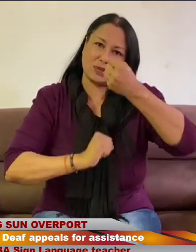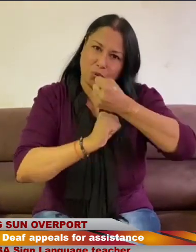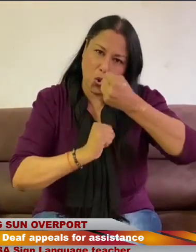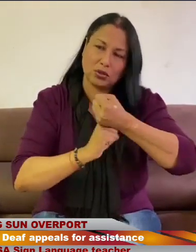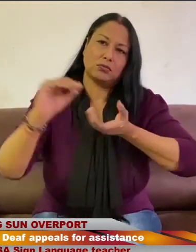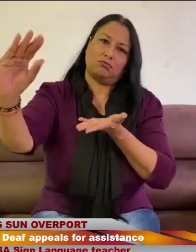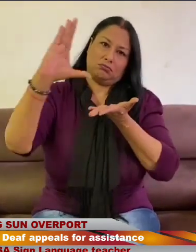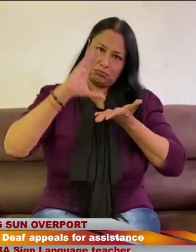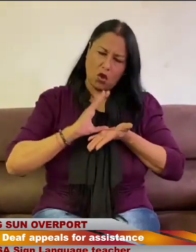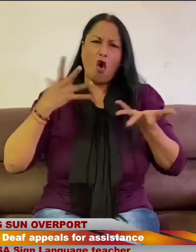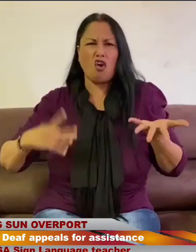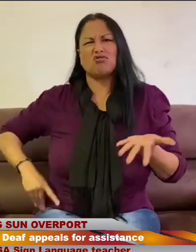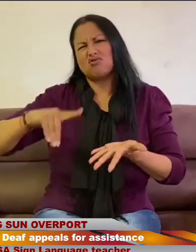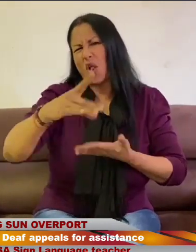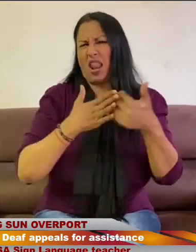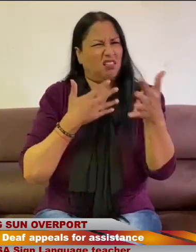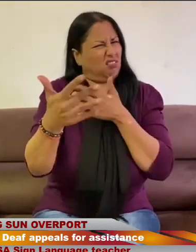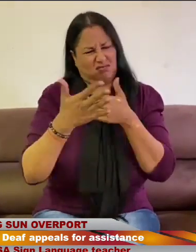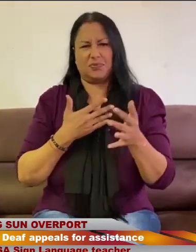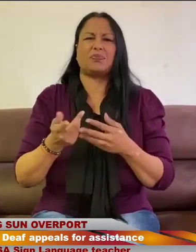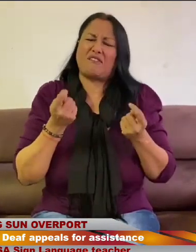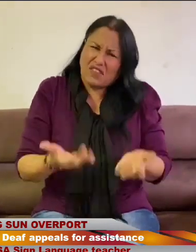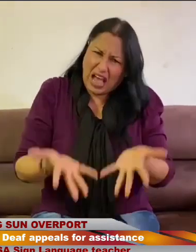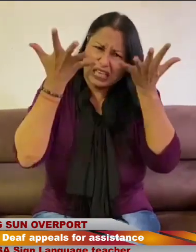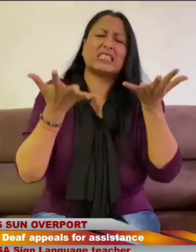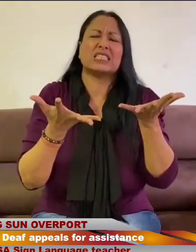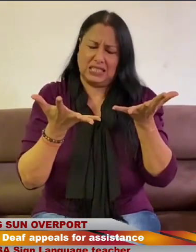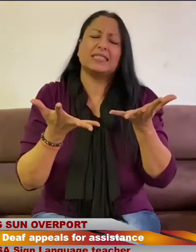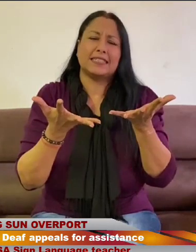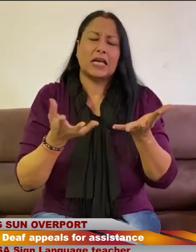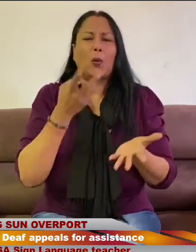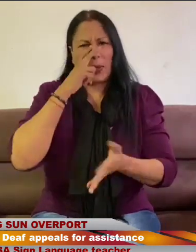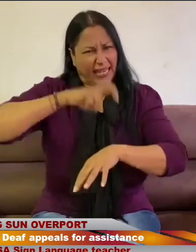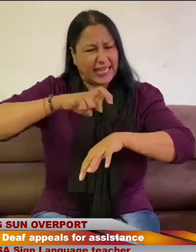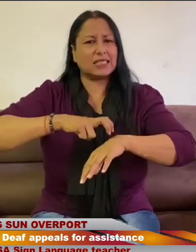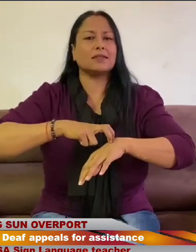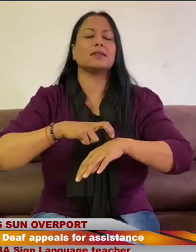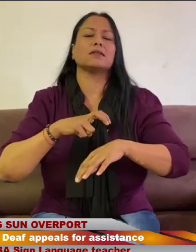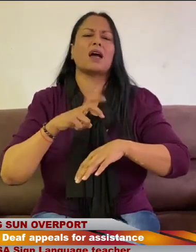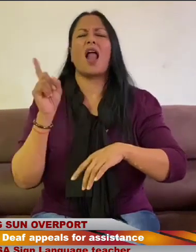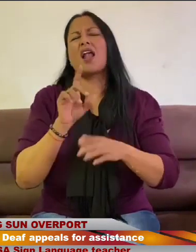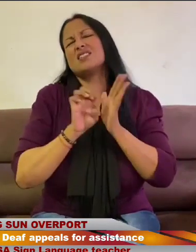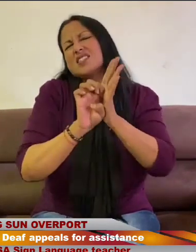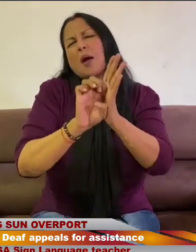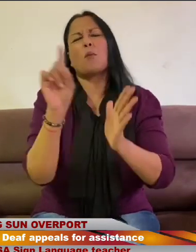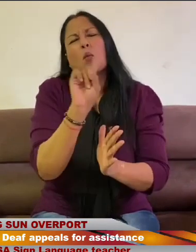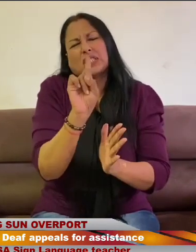resources for this. So we need resources, especially for sign language. We need more finances. The things that we need it for,